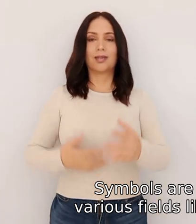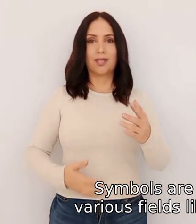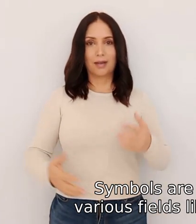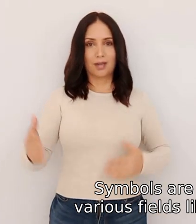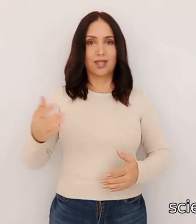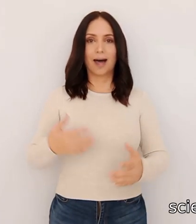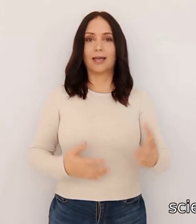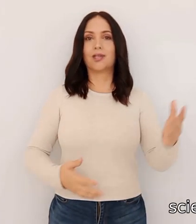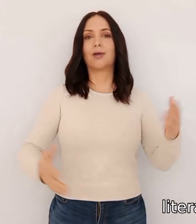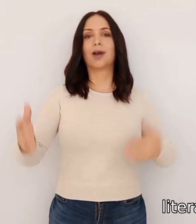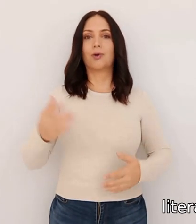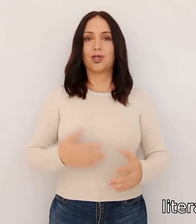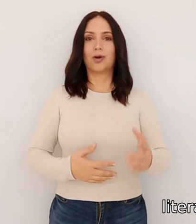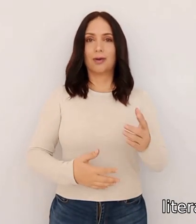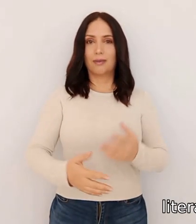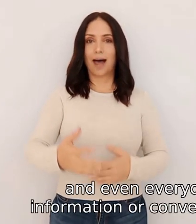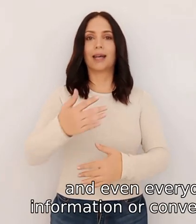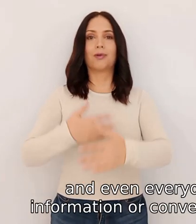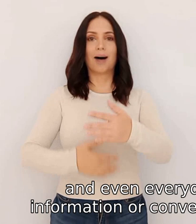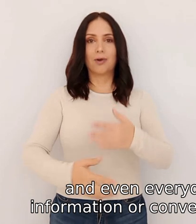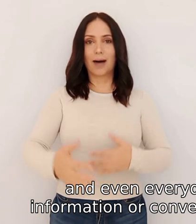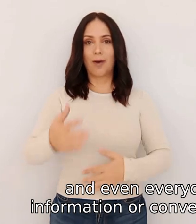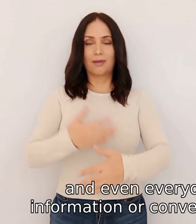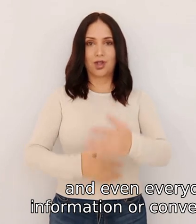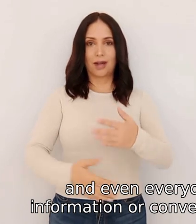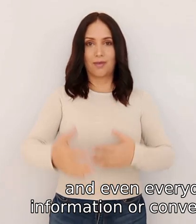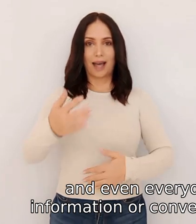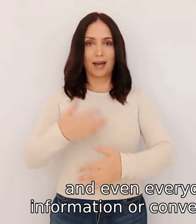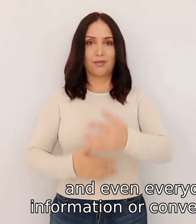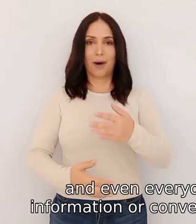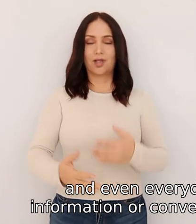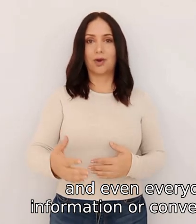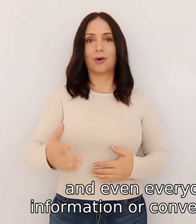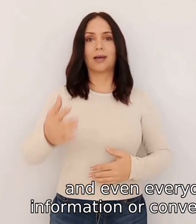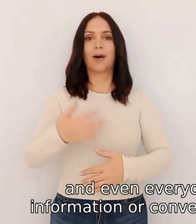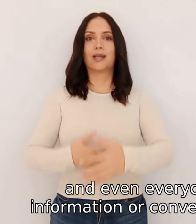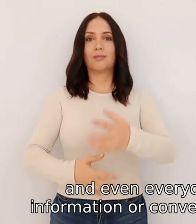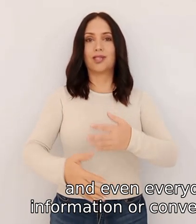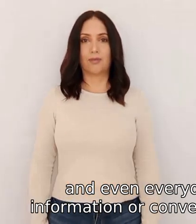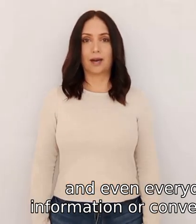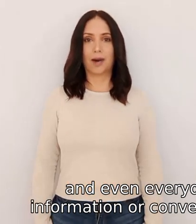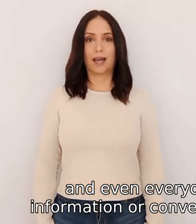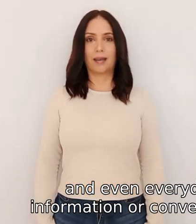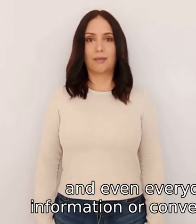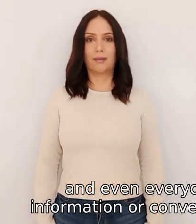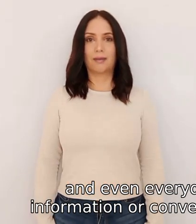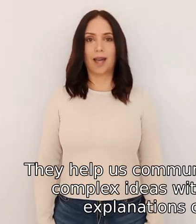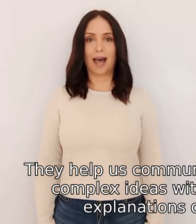science literature and even everyday life to convey information or convey a specific meaning they